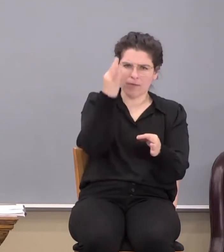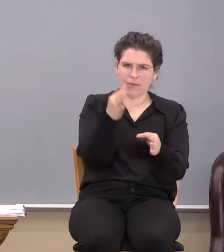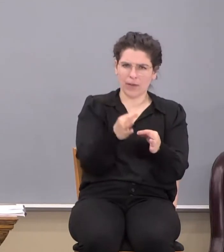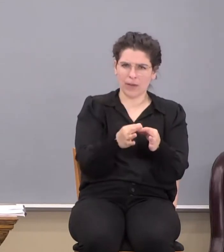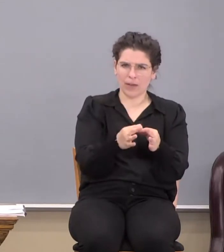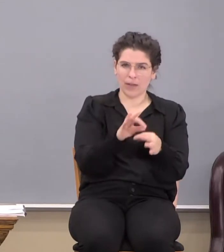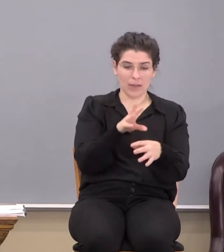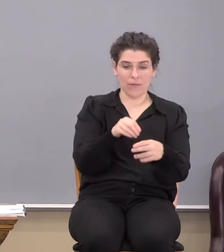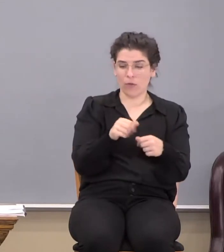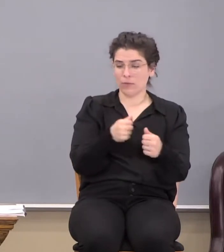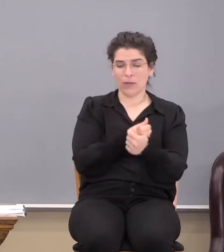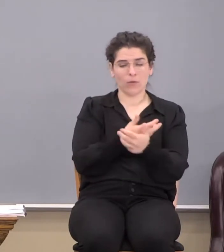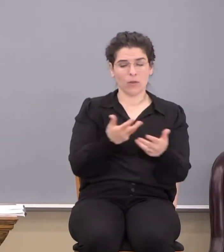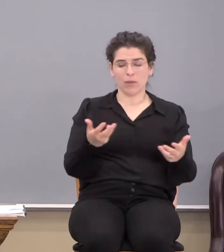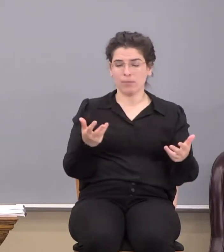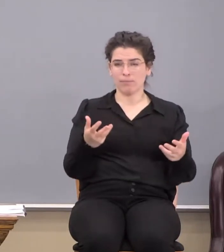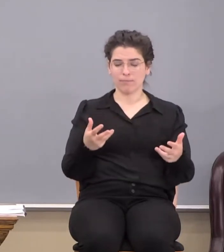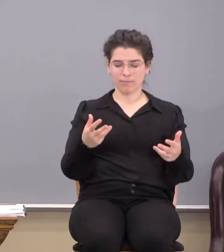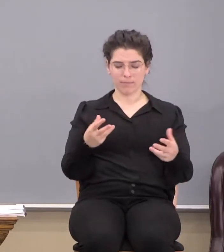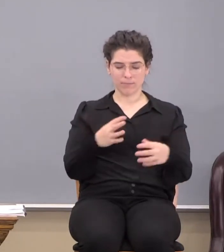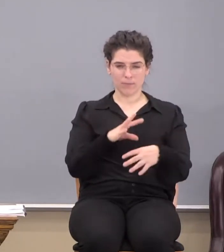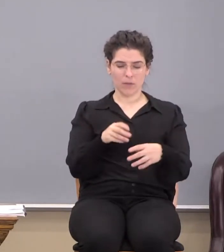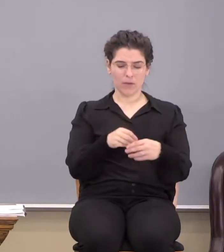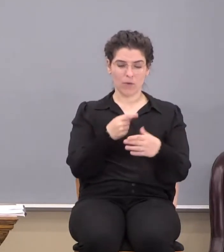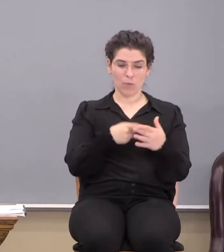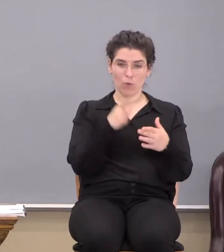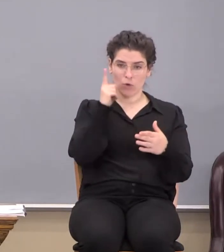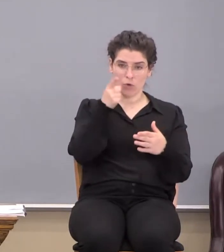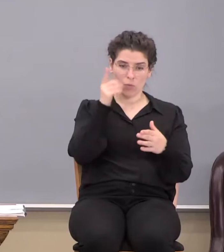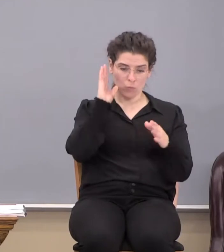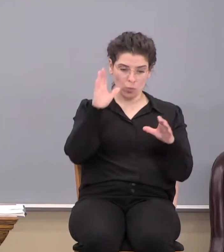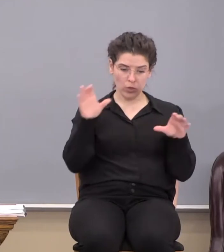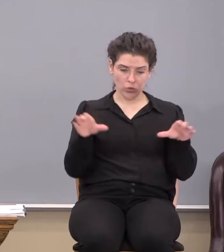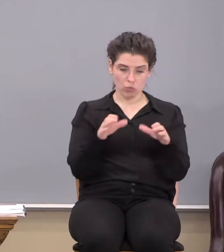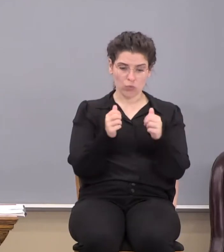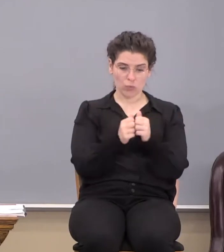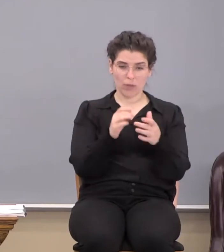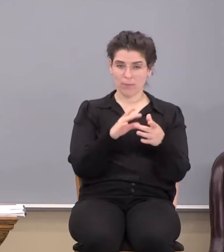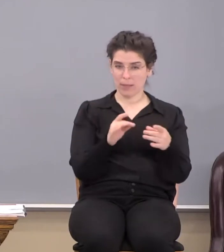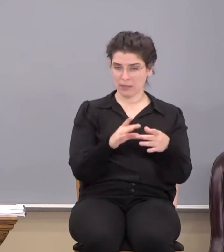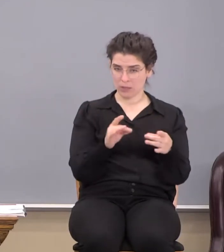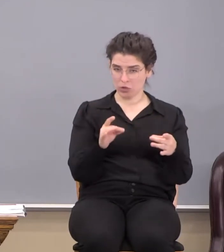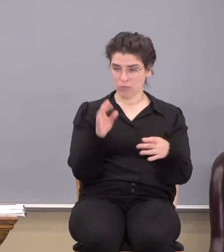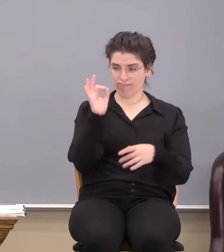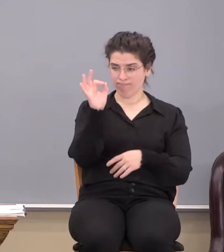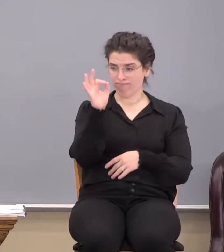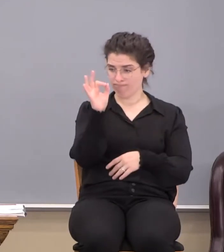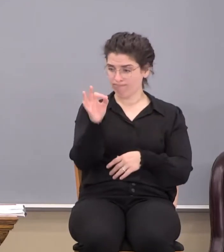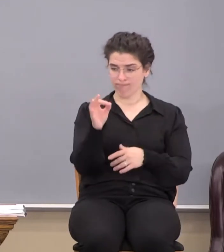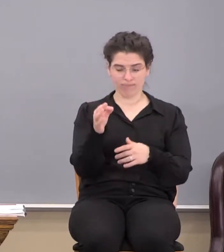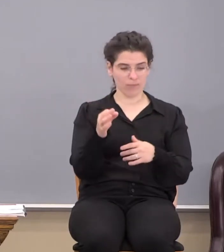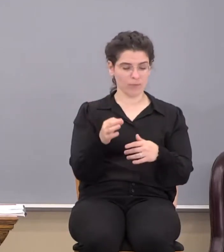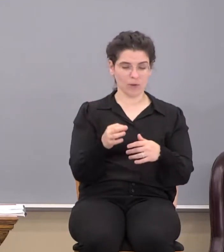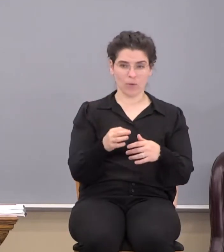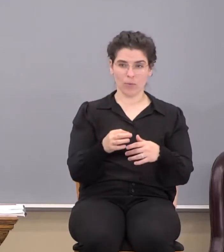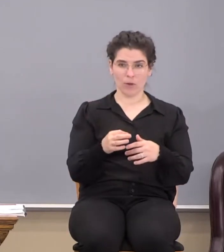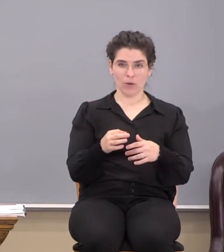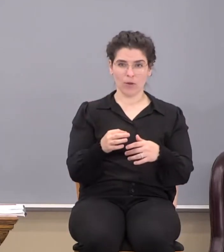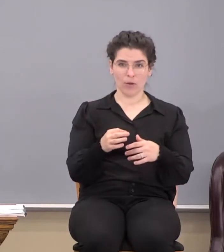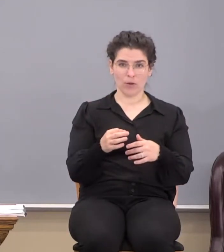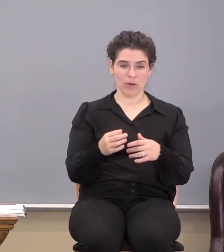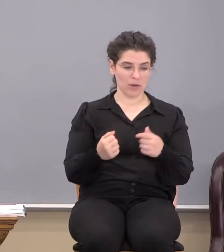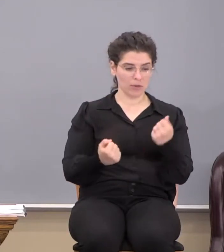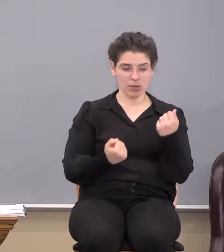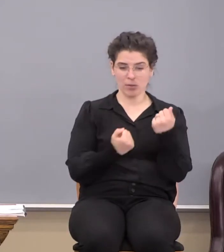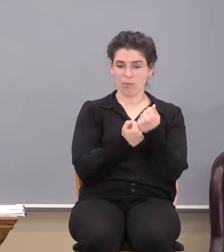friends, that involves everything. It involves what you're going to do with the message, whether you're going to fly the flag of what you